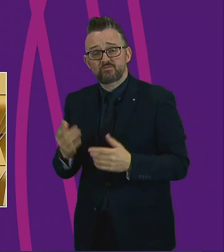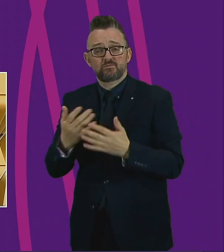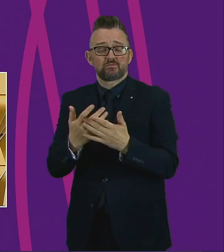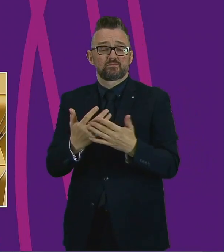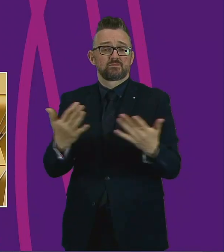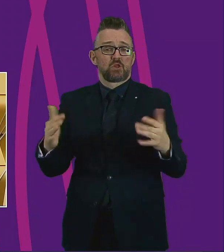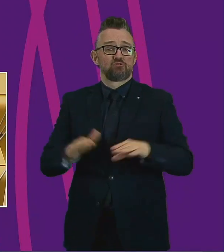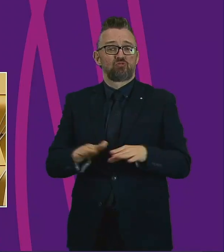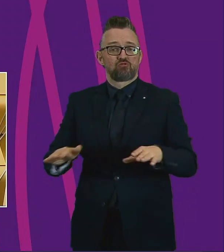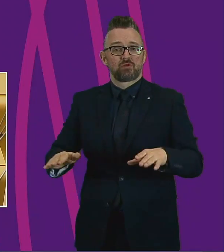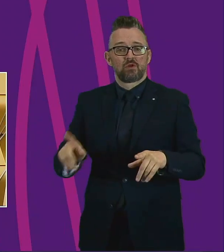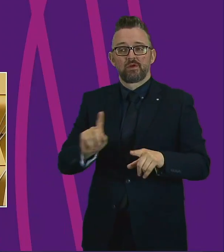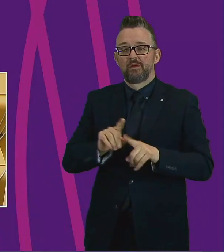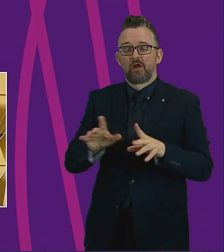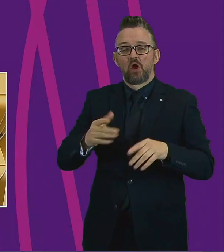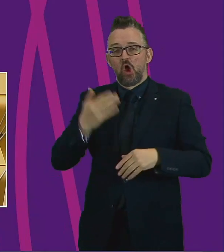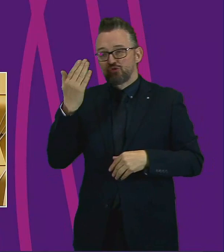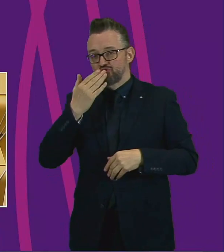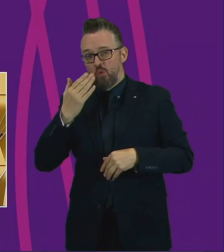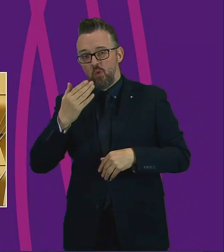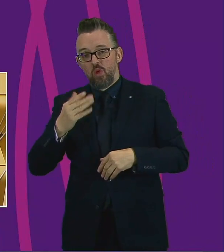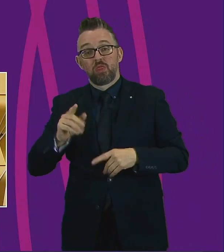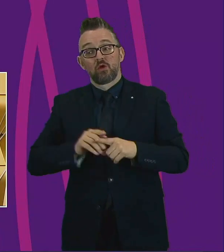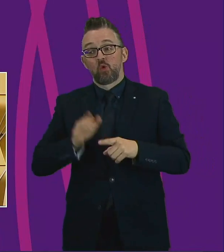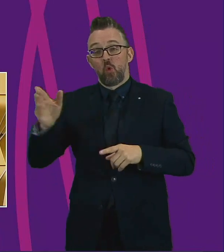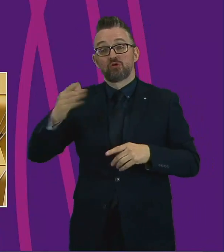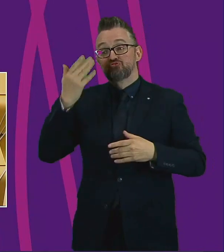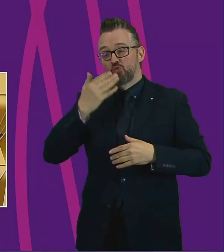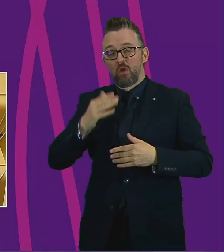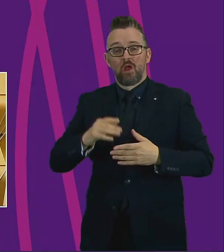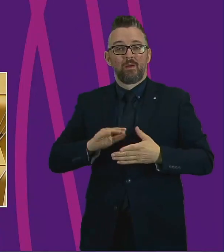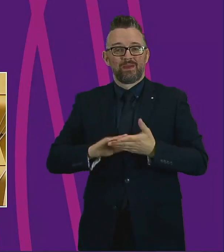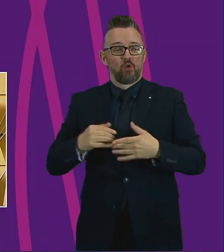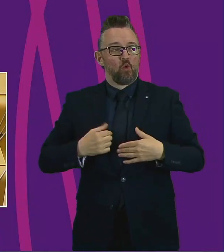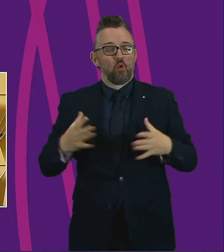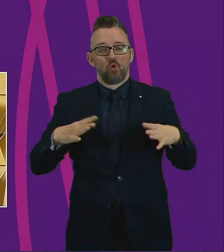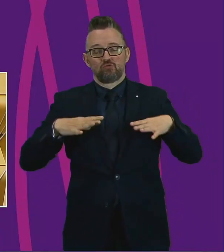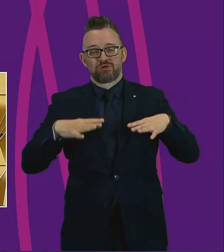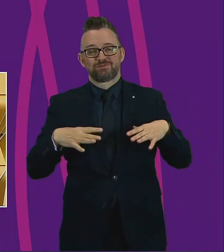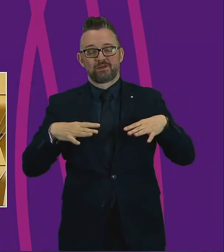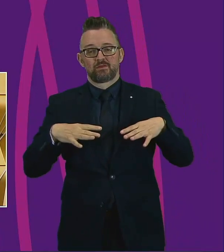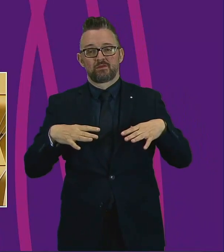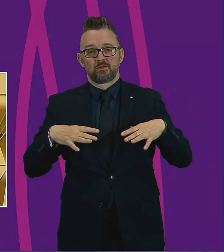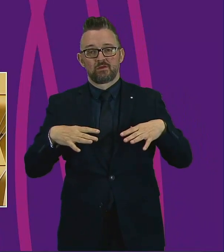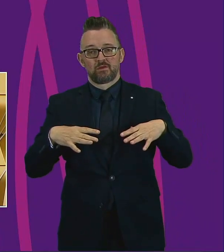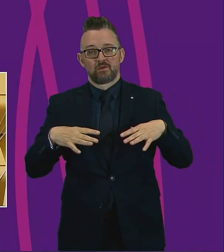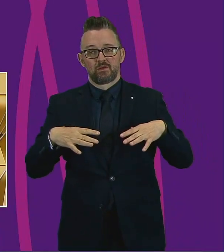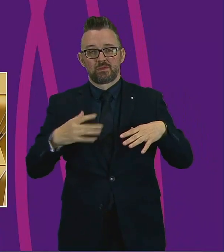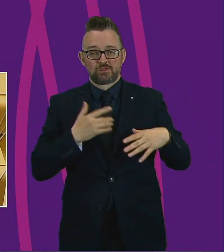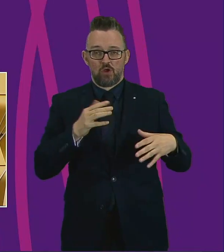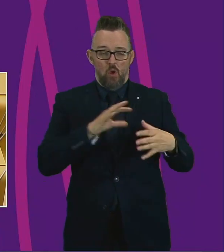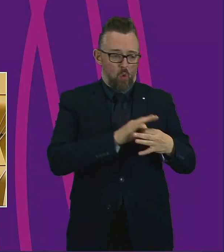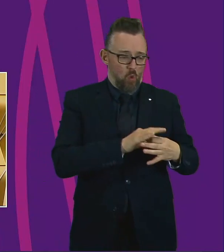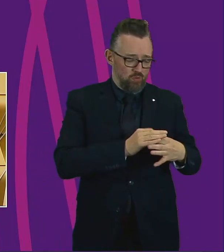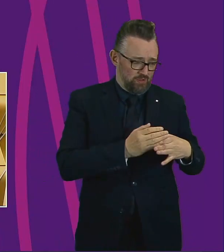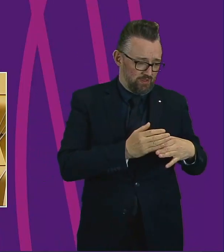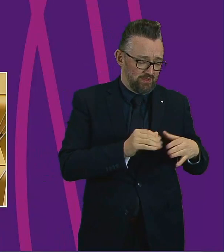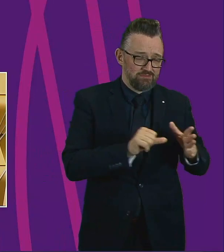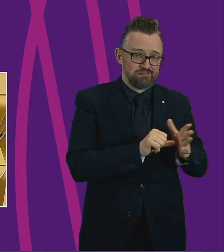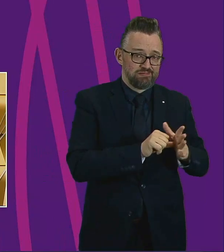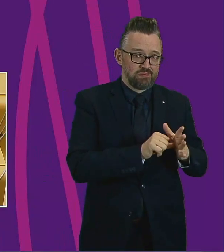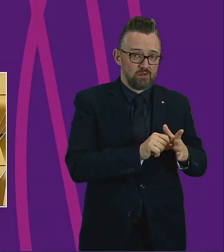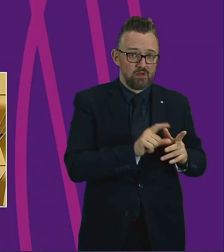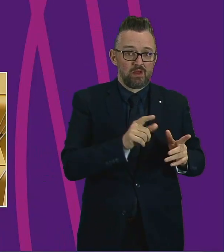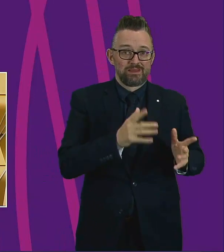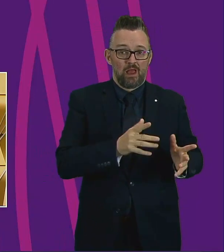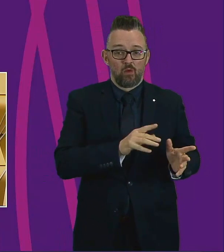children who for them respite was school. School was respite for them and they haven't had that respite in the last three months. And now they're